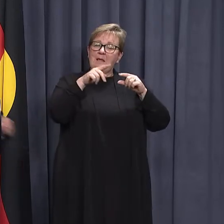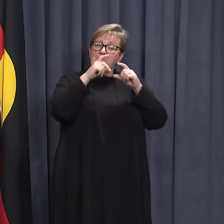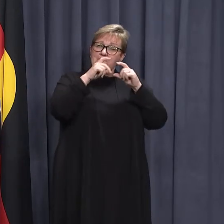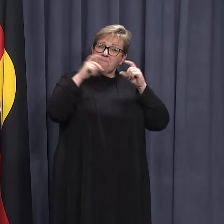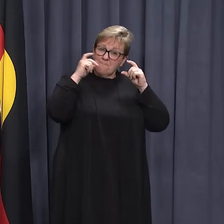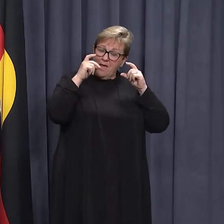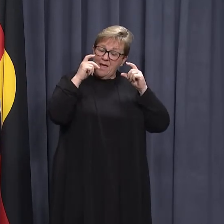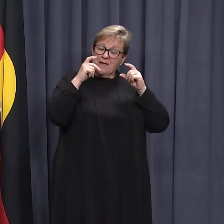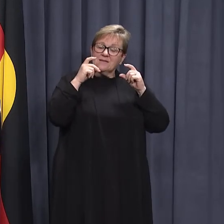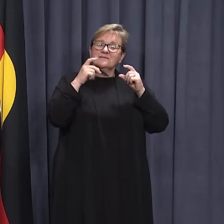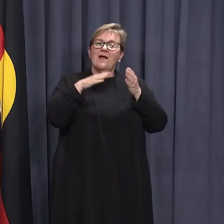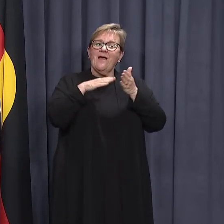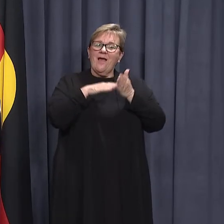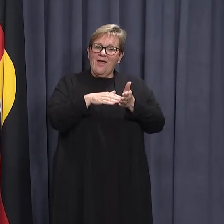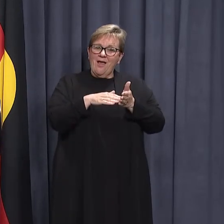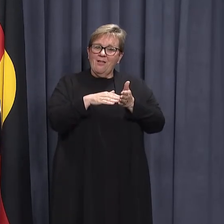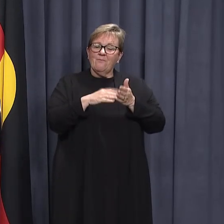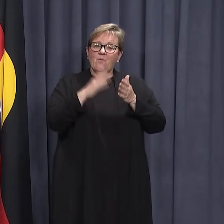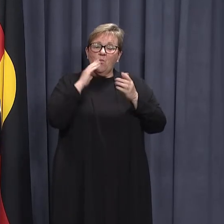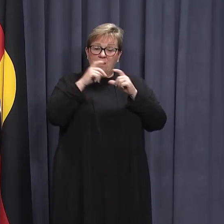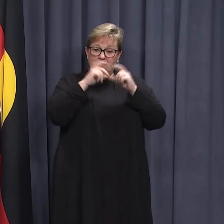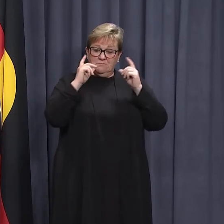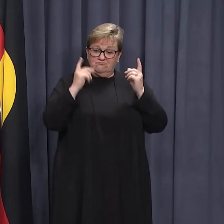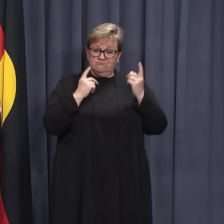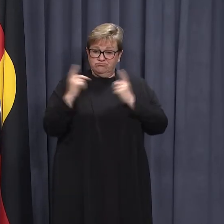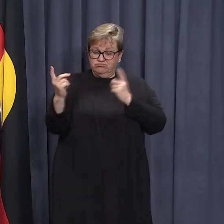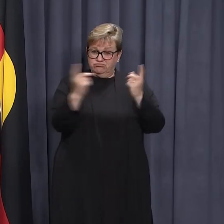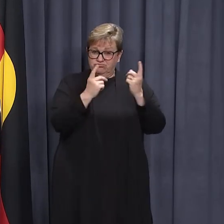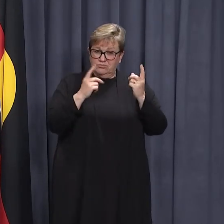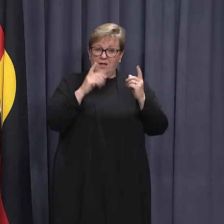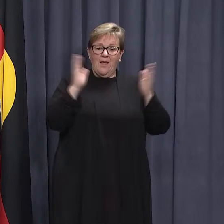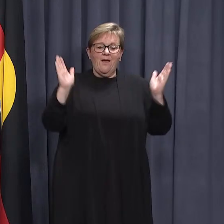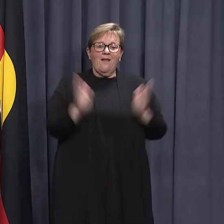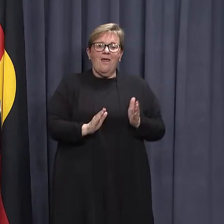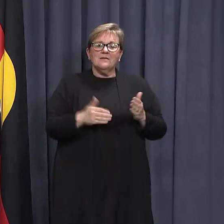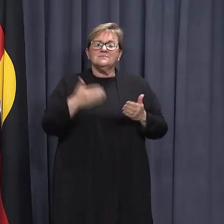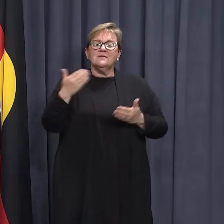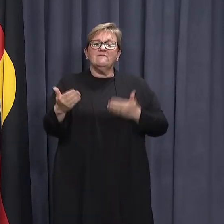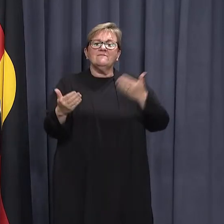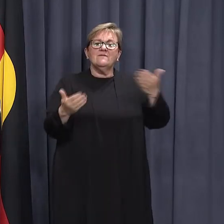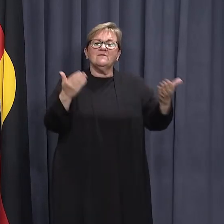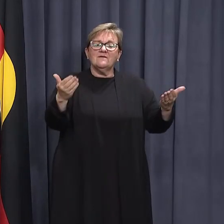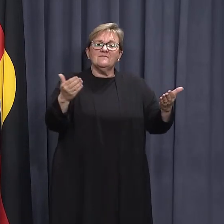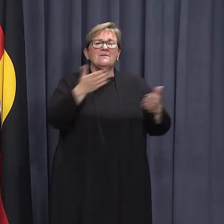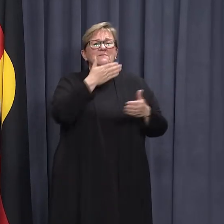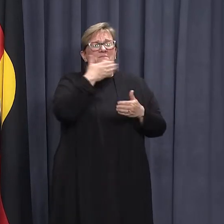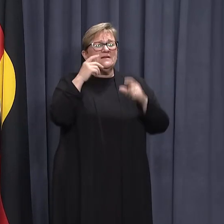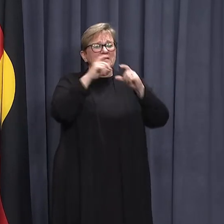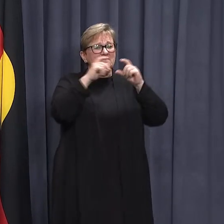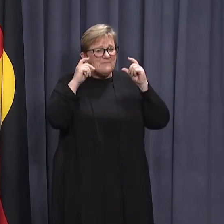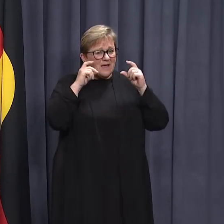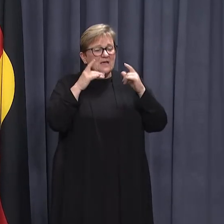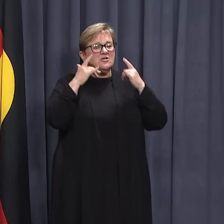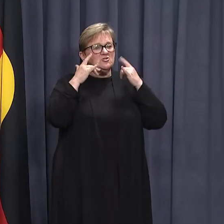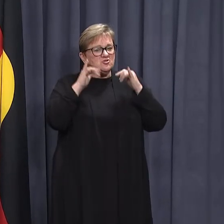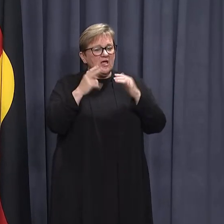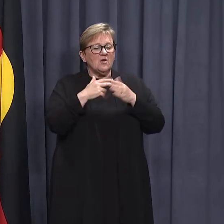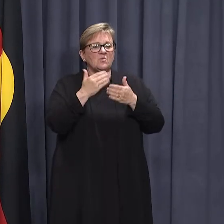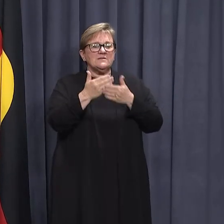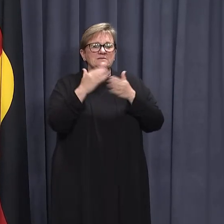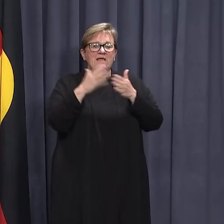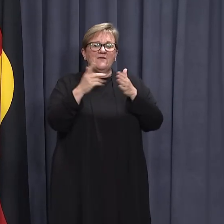mask wearing in confined and in closed spaces helps limit transmission so please mask up and keep checking in using